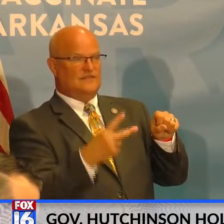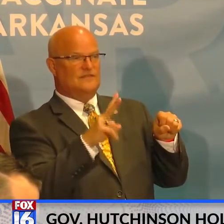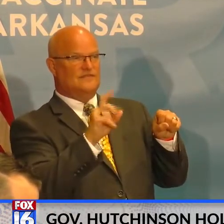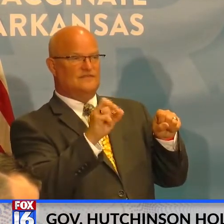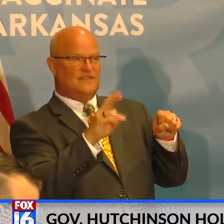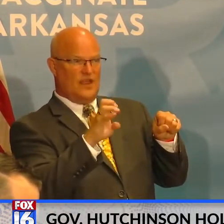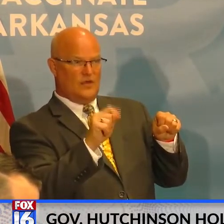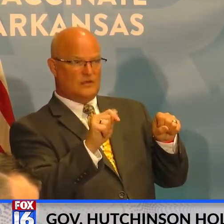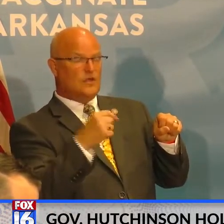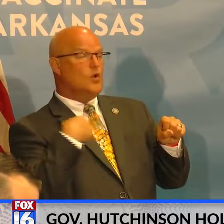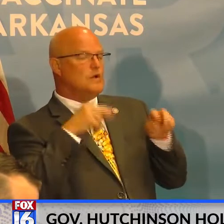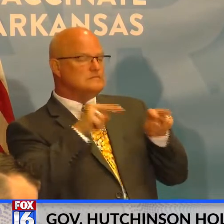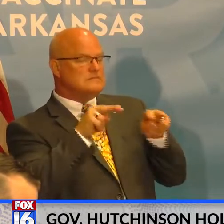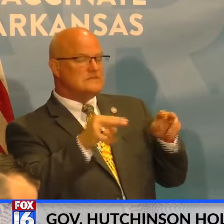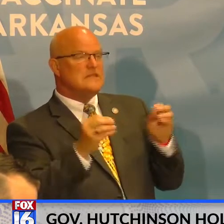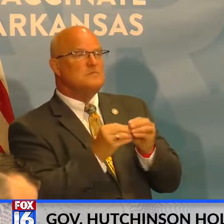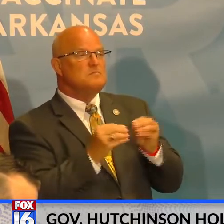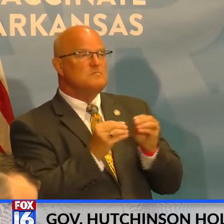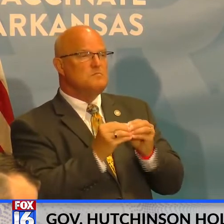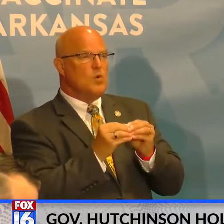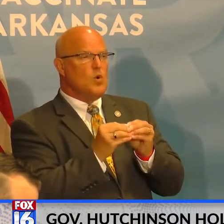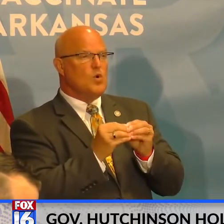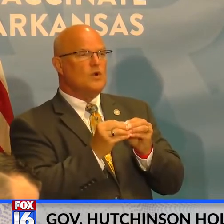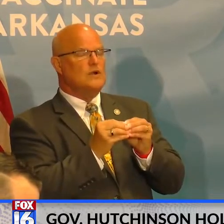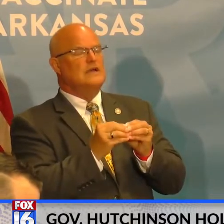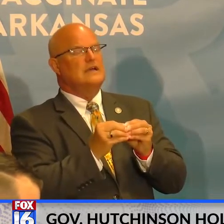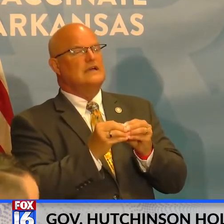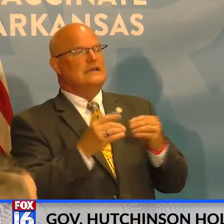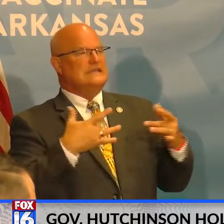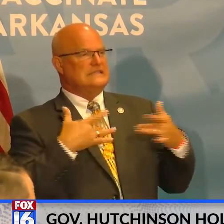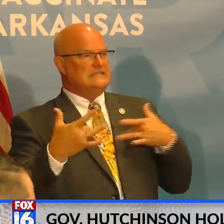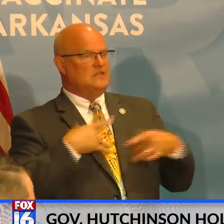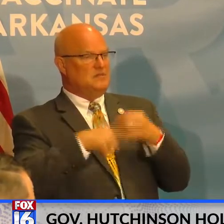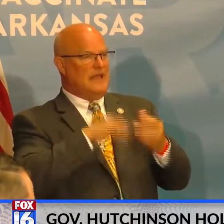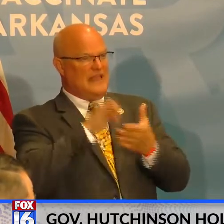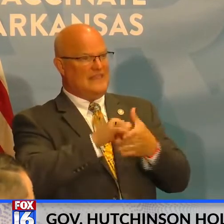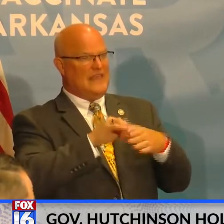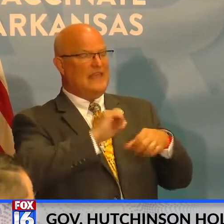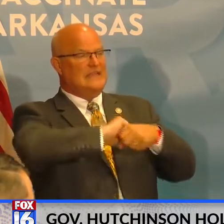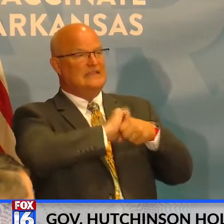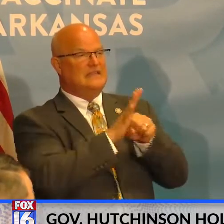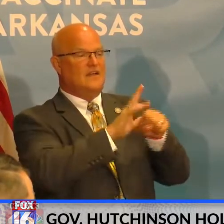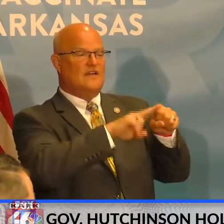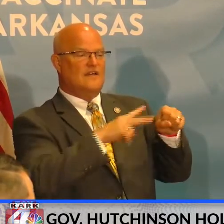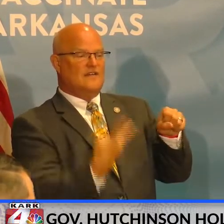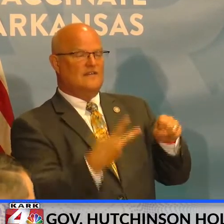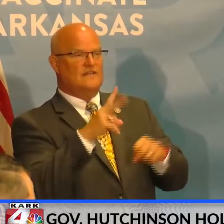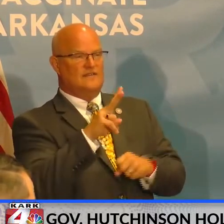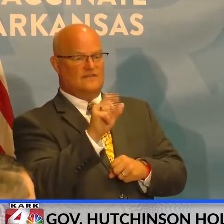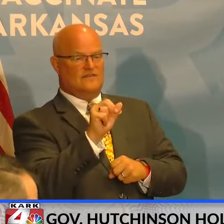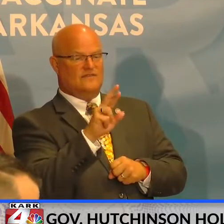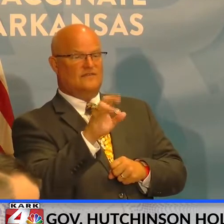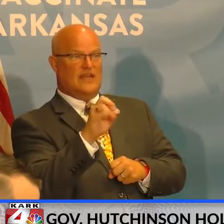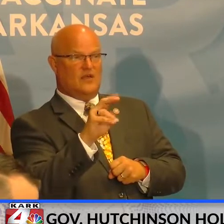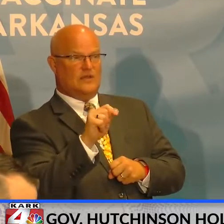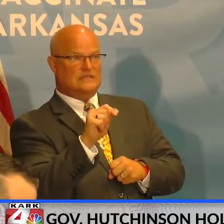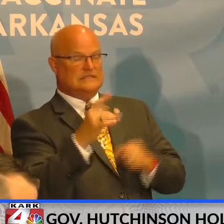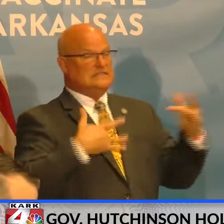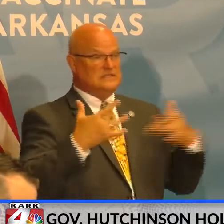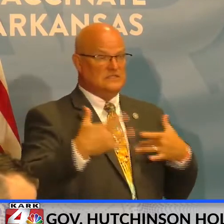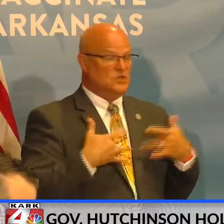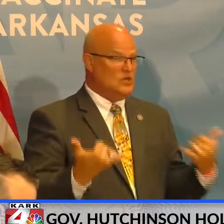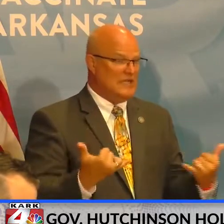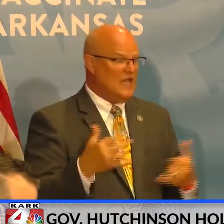we're seeing more cases, uh, or more isolations of that particular variant. I don't think that that we need to be concerned about it at this time.